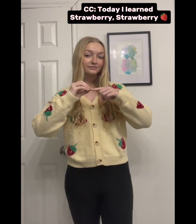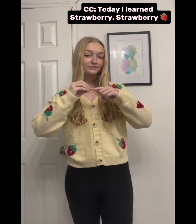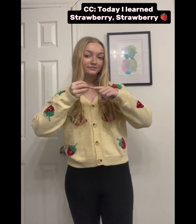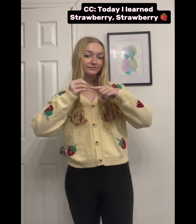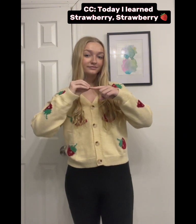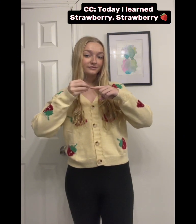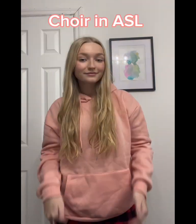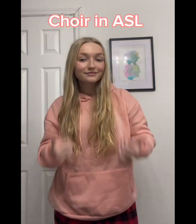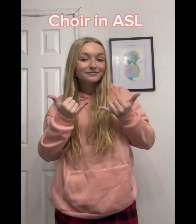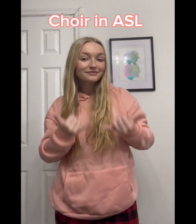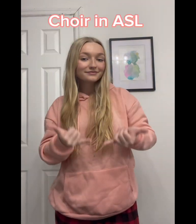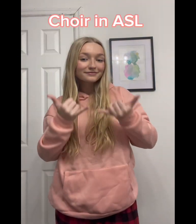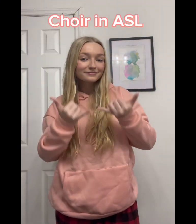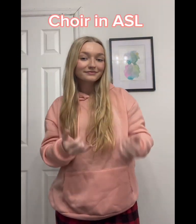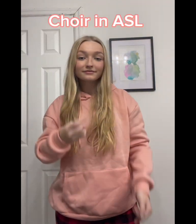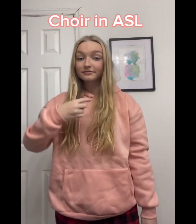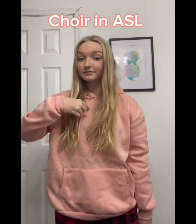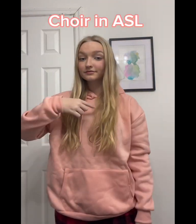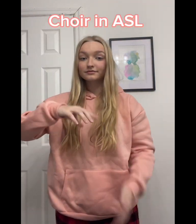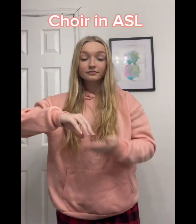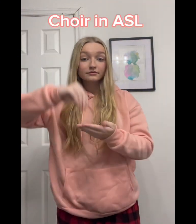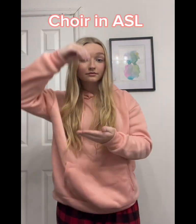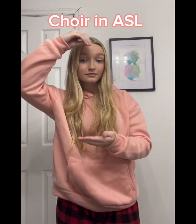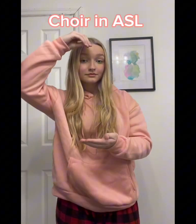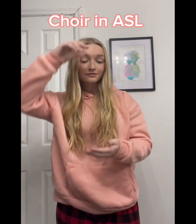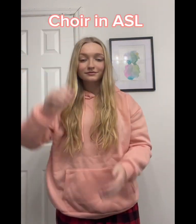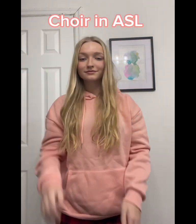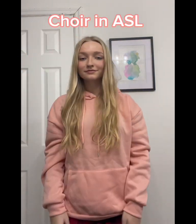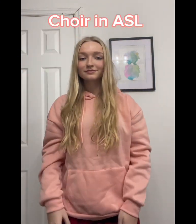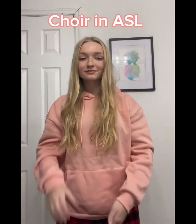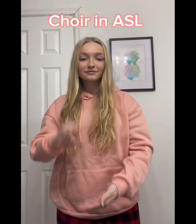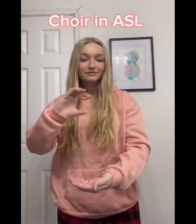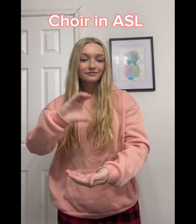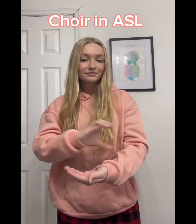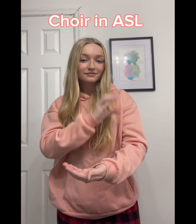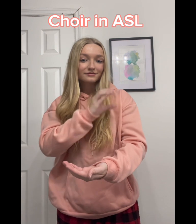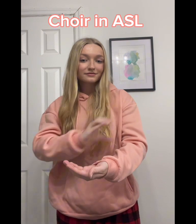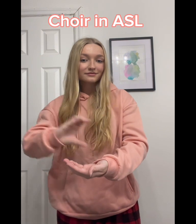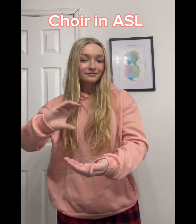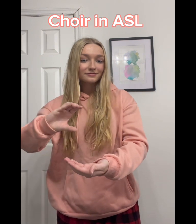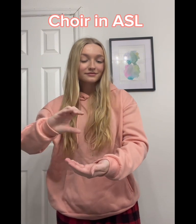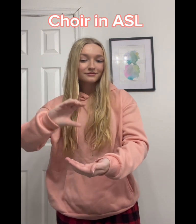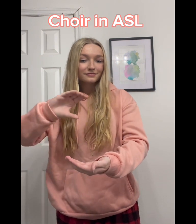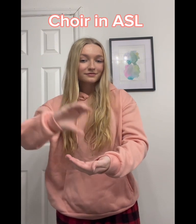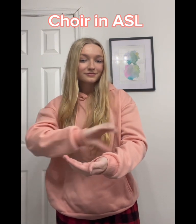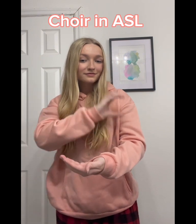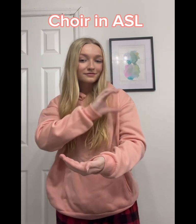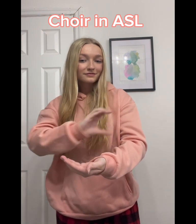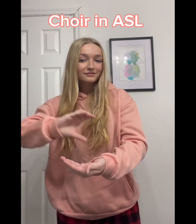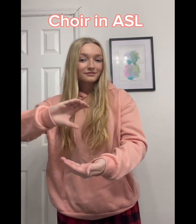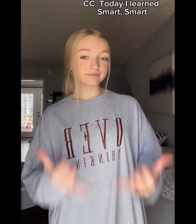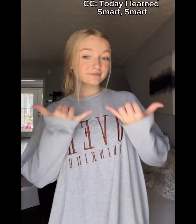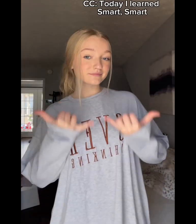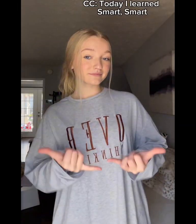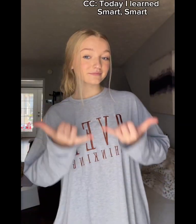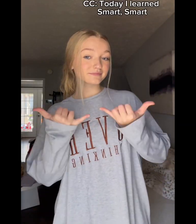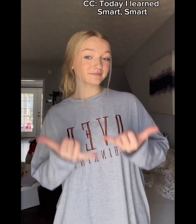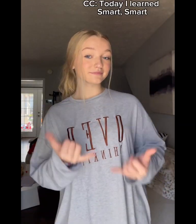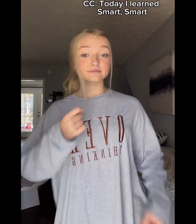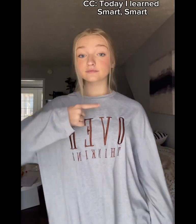I learned Choir Today I